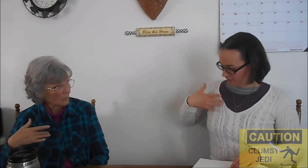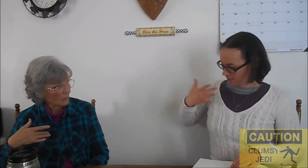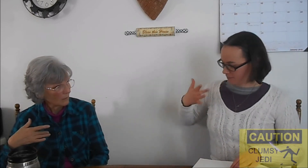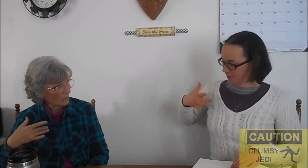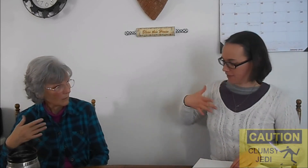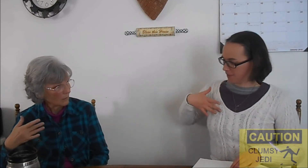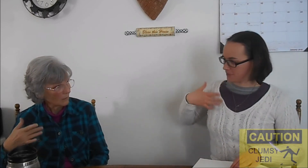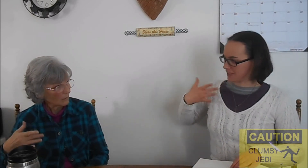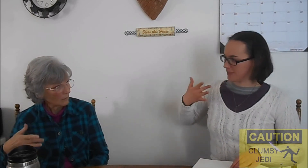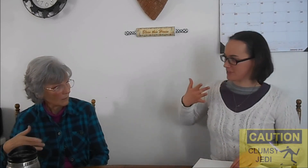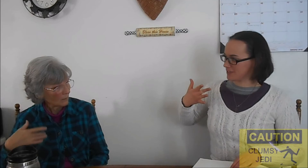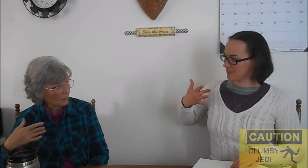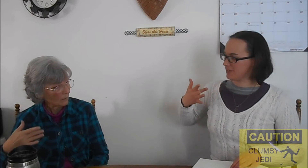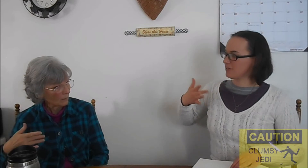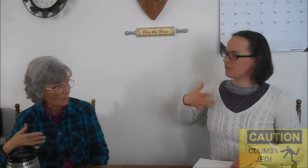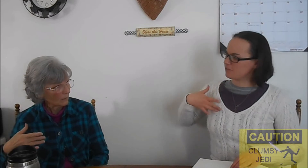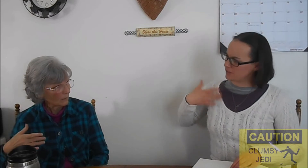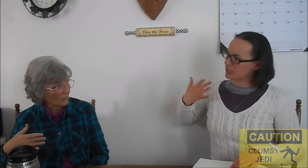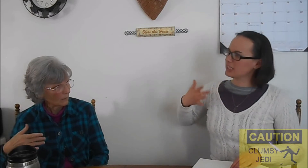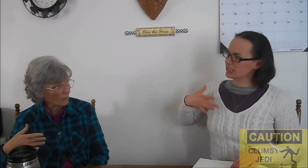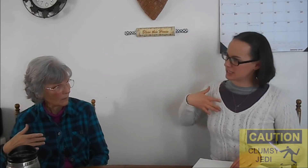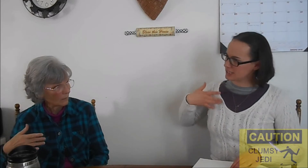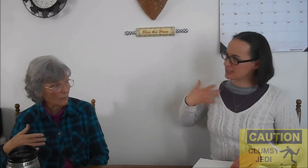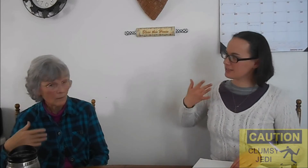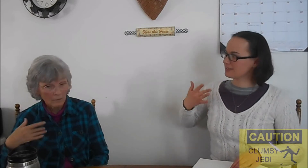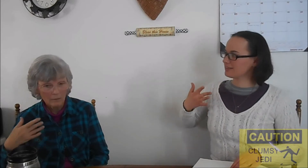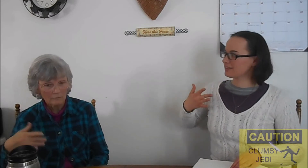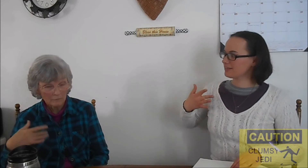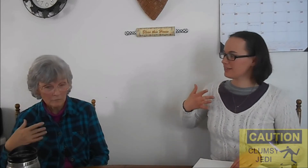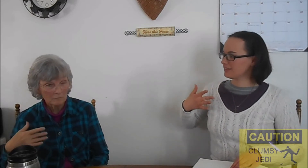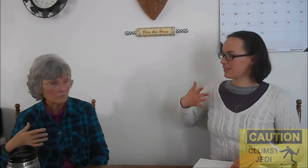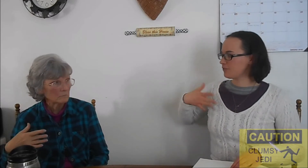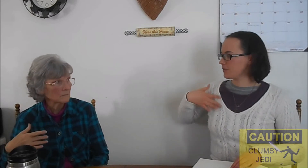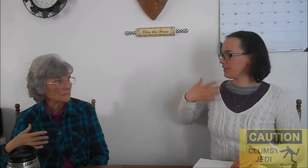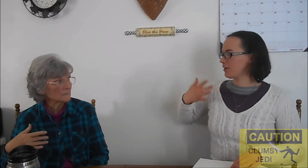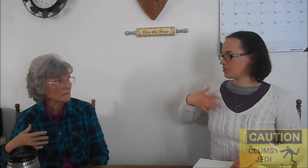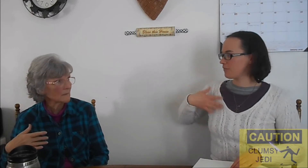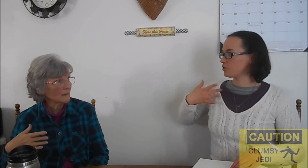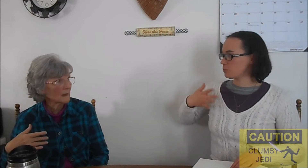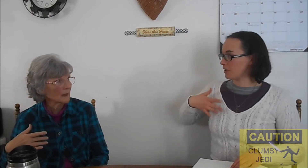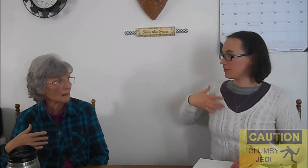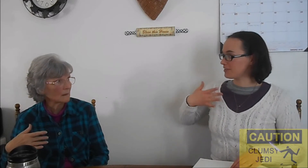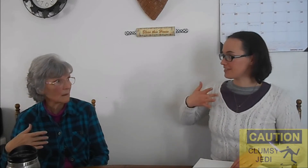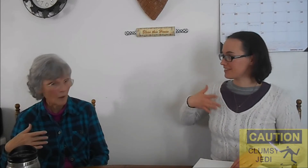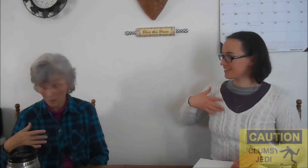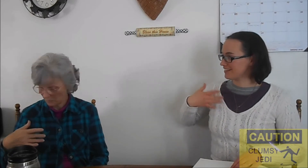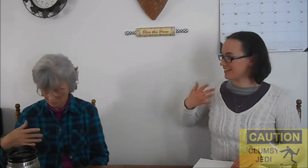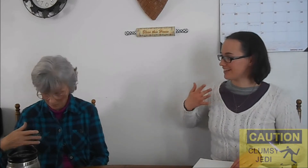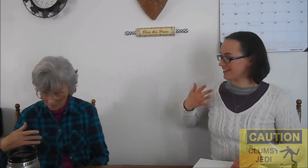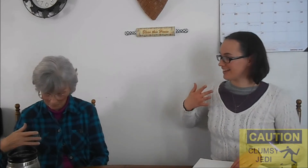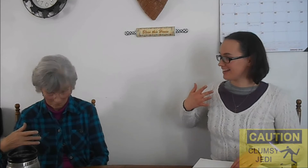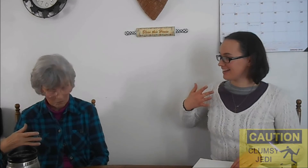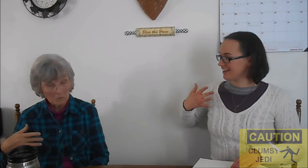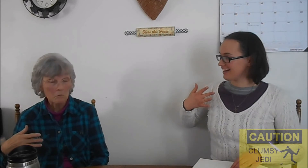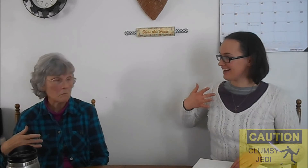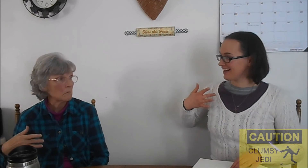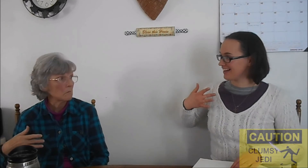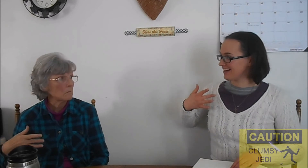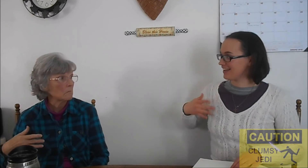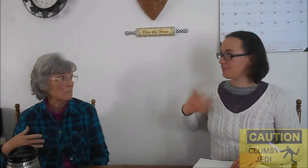Up a couple times. Feelings. Like you're feeling how soft your sweater is. Oh! Oh! If